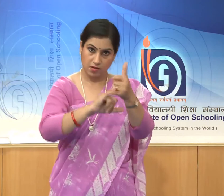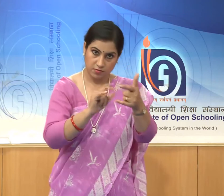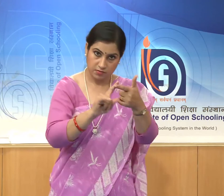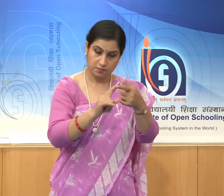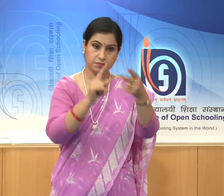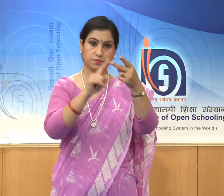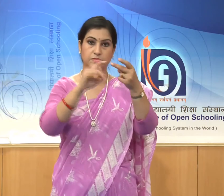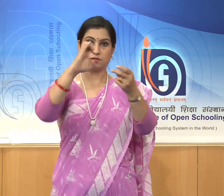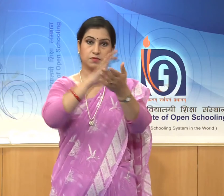Cholas,